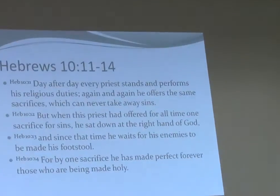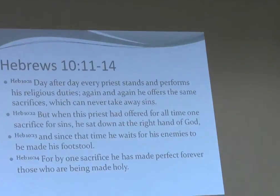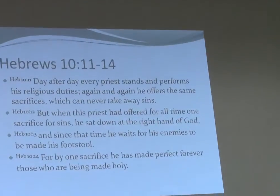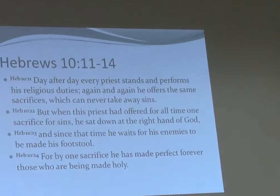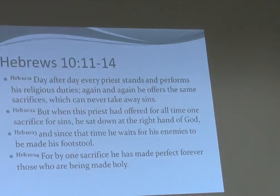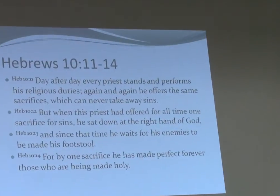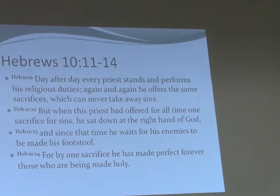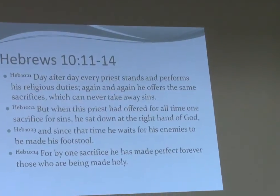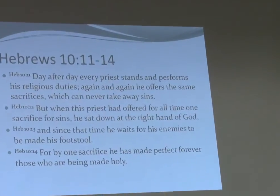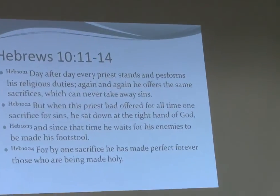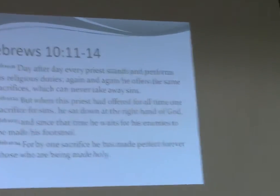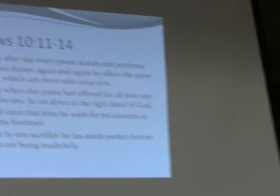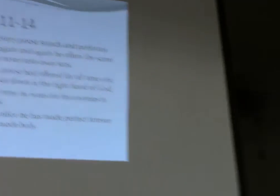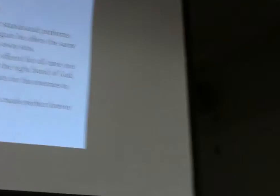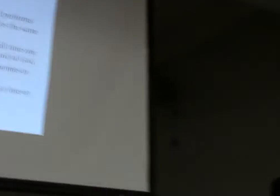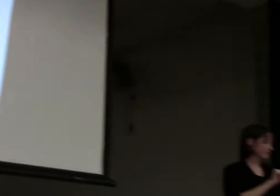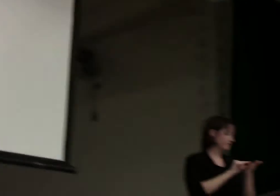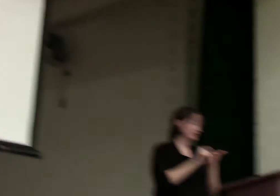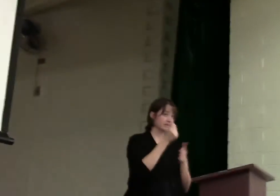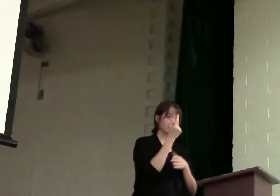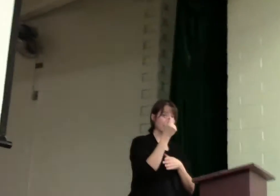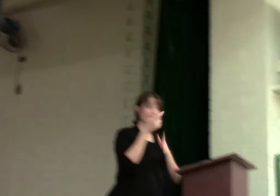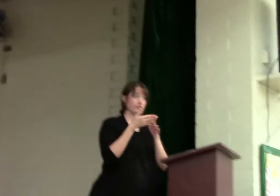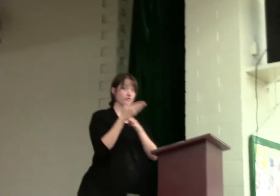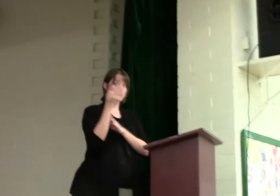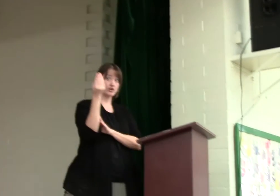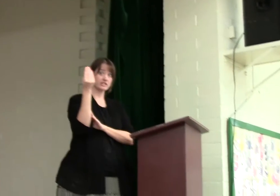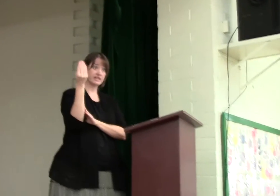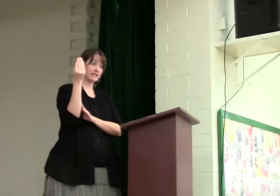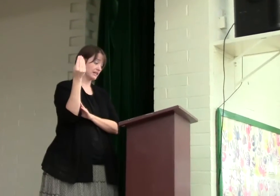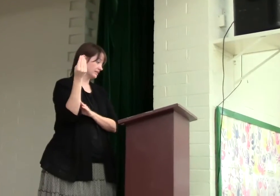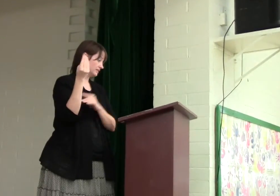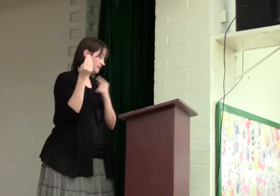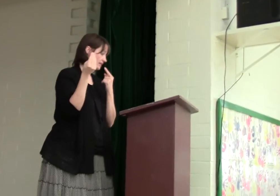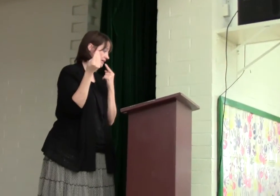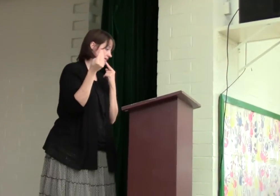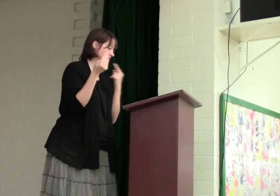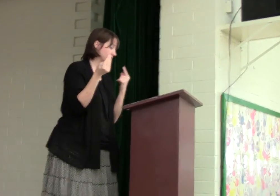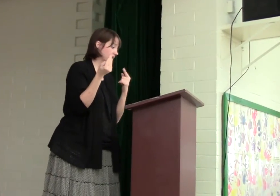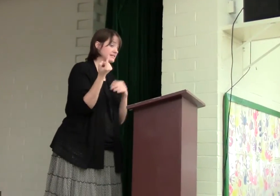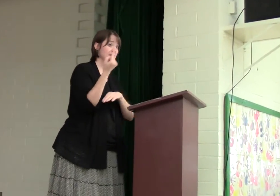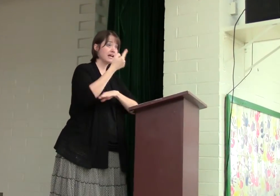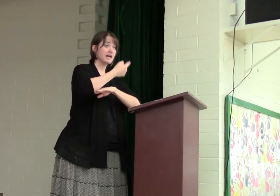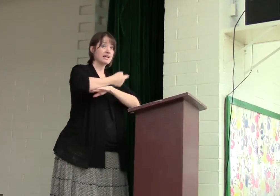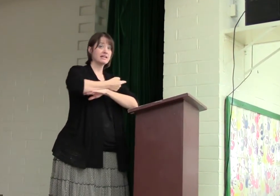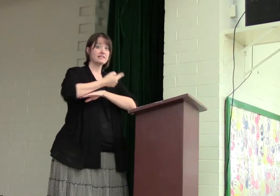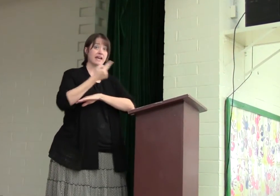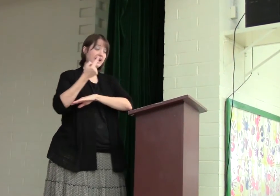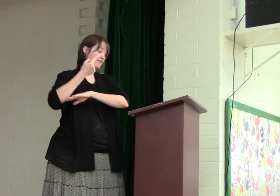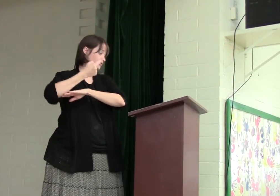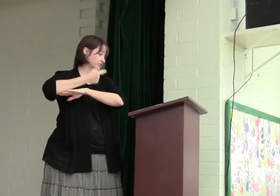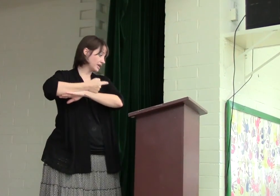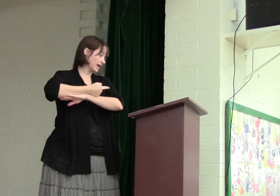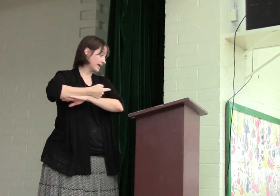verses 11 through 14, it says, Day after day,